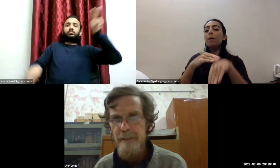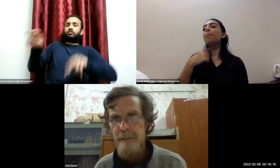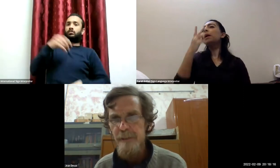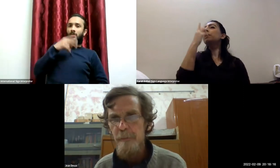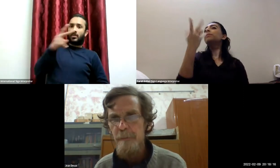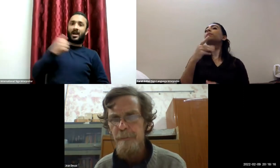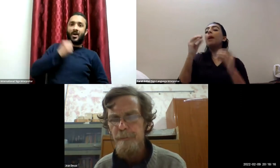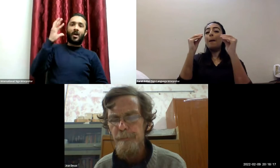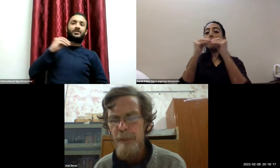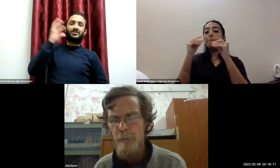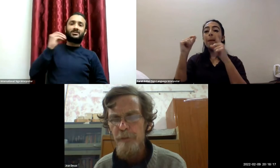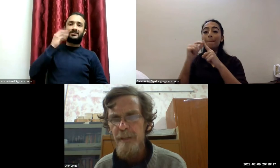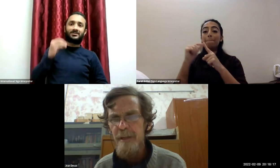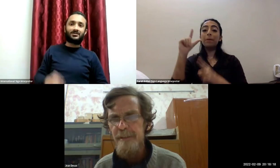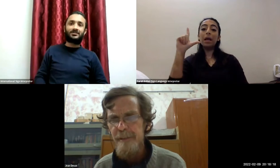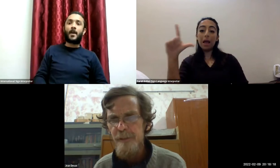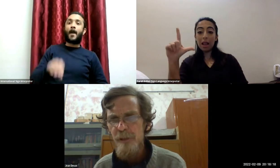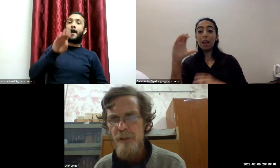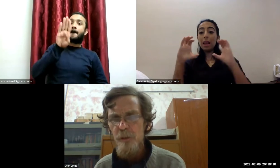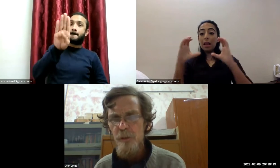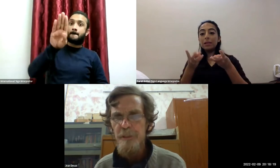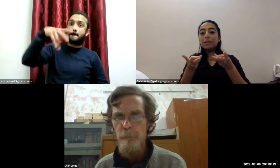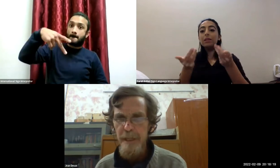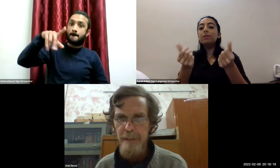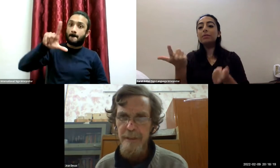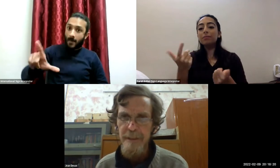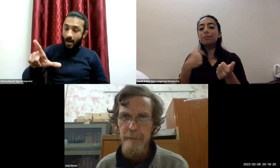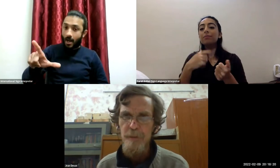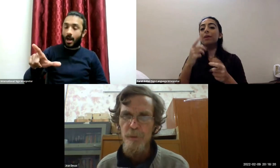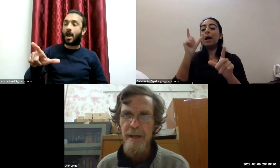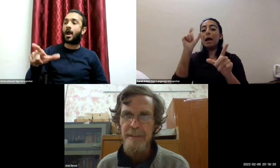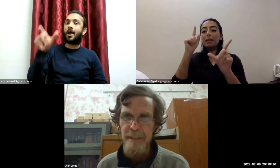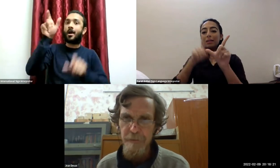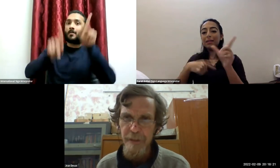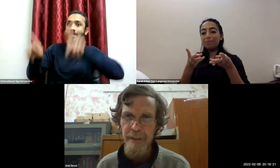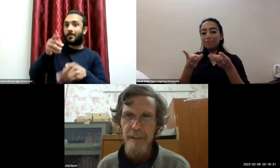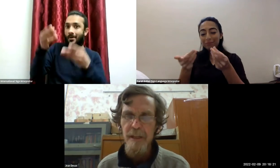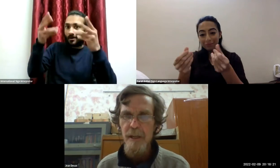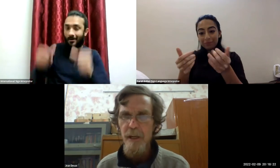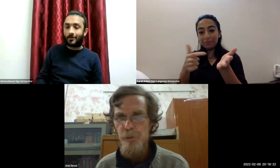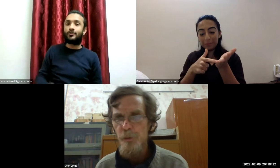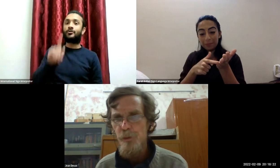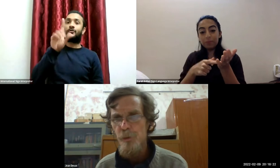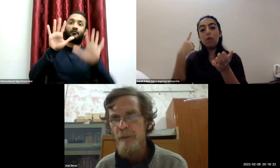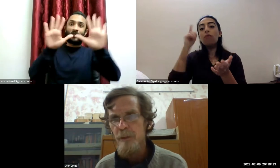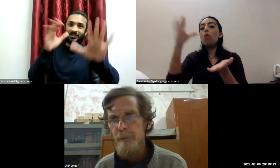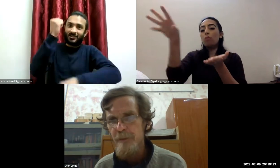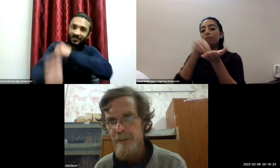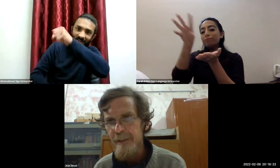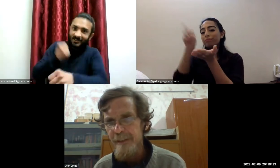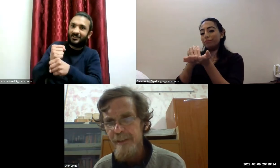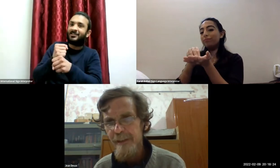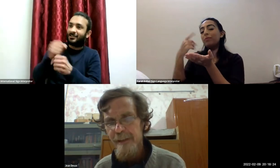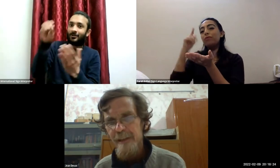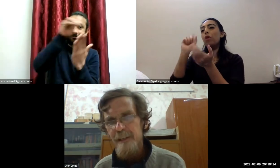dps census the below portal census which is a practical attempt to identify households who are living on the